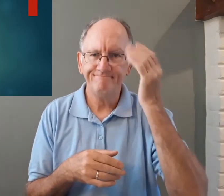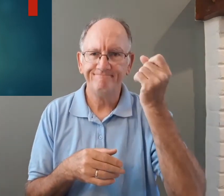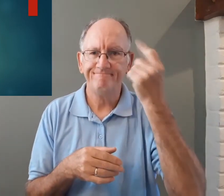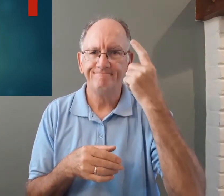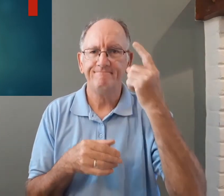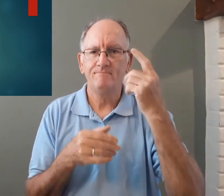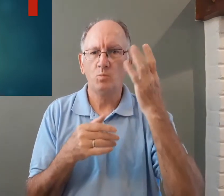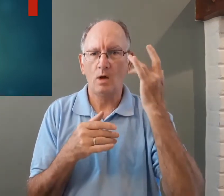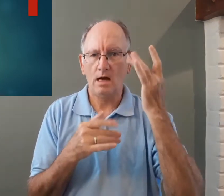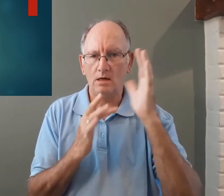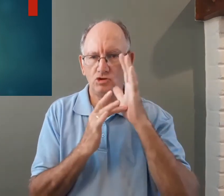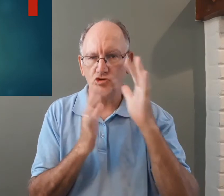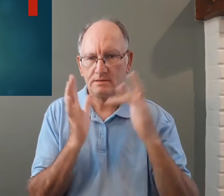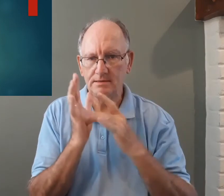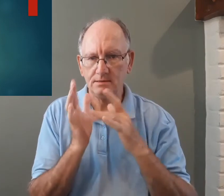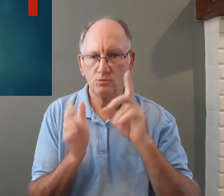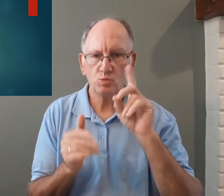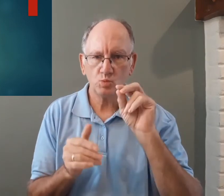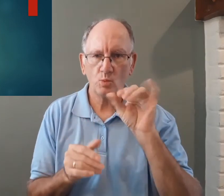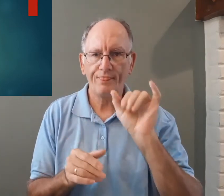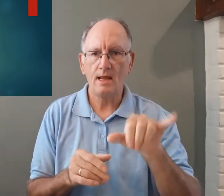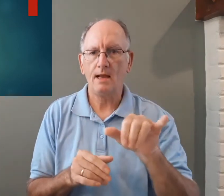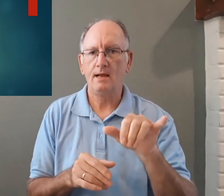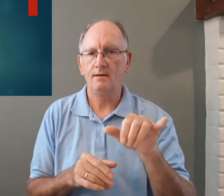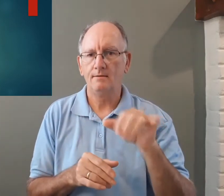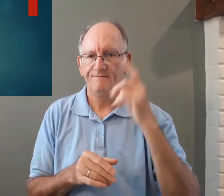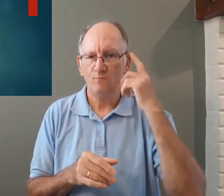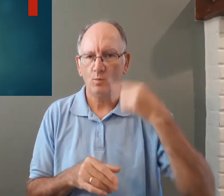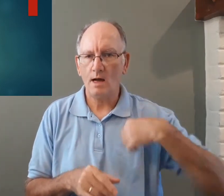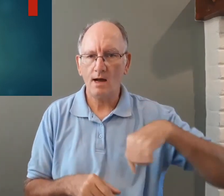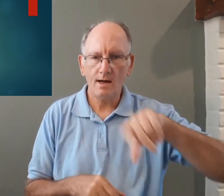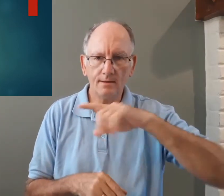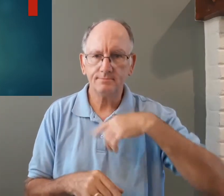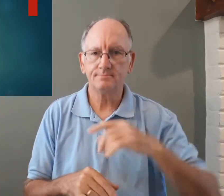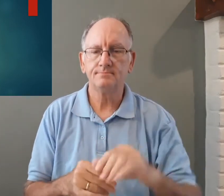know why it flows together and why Jesus did this for us